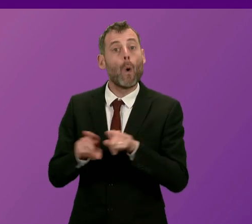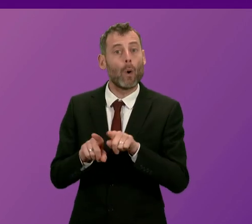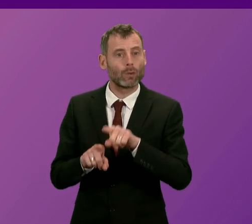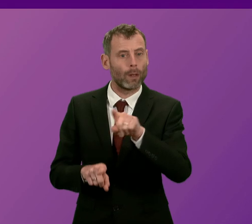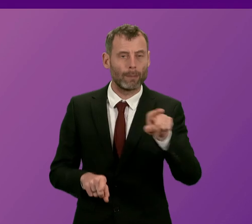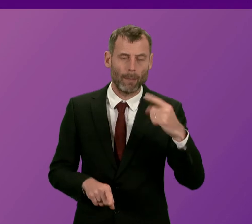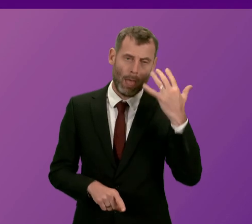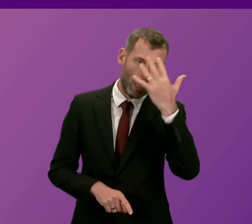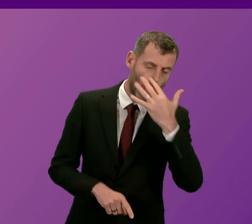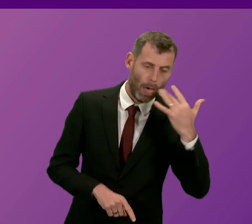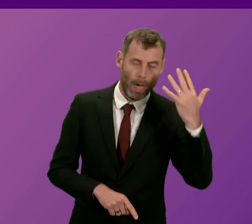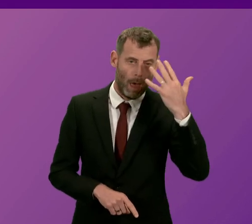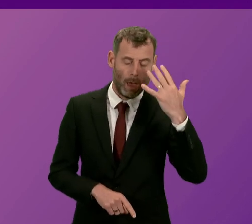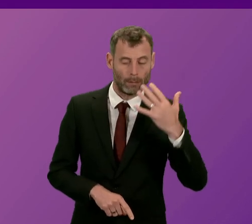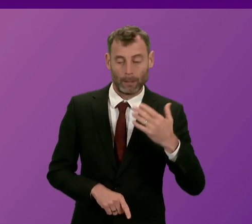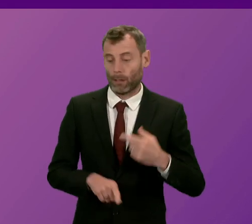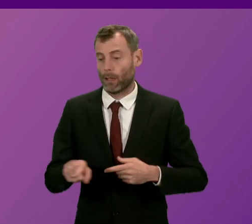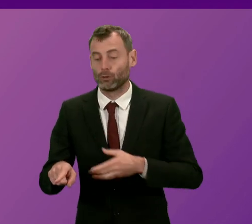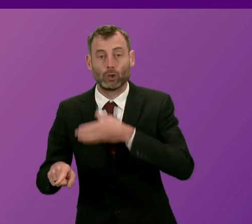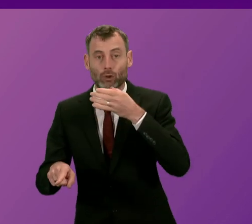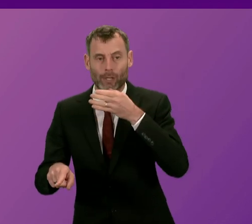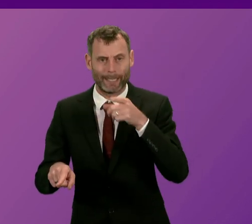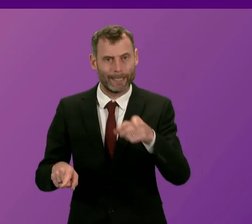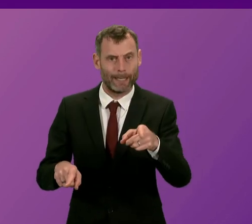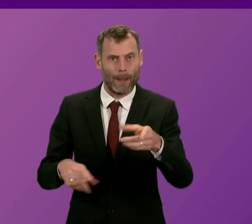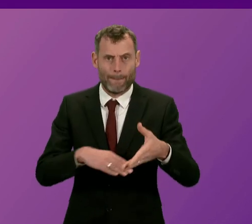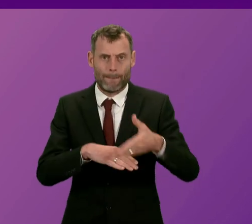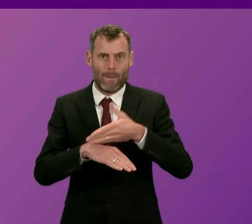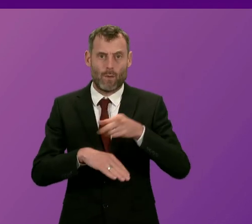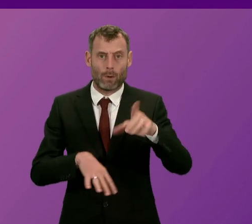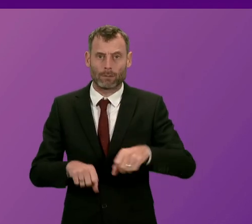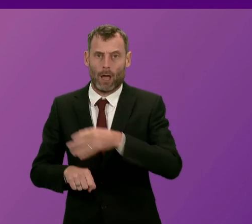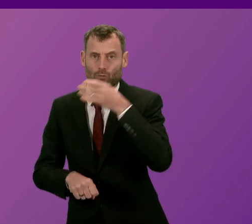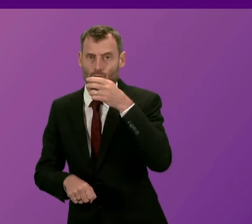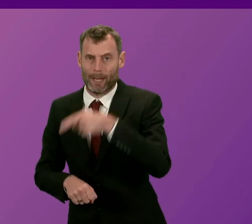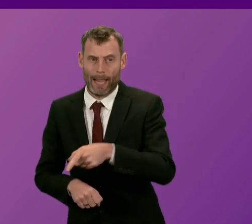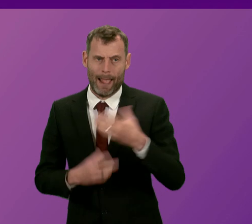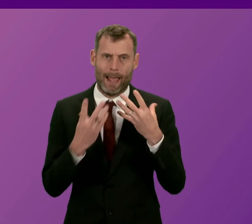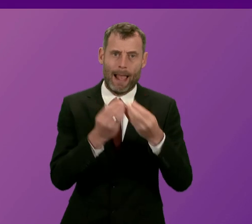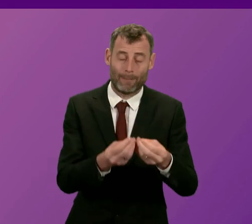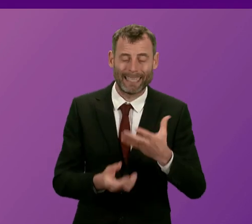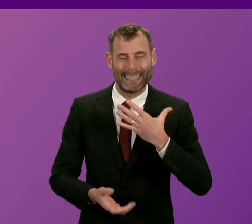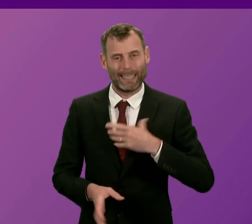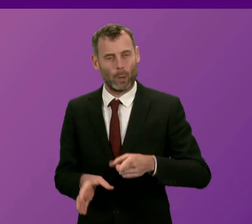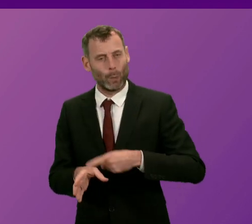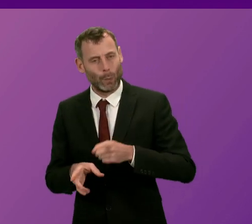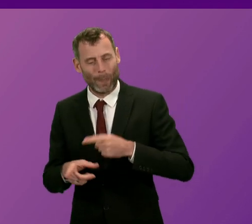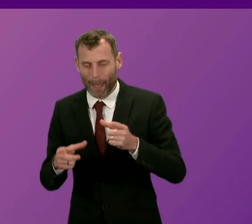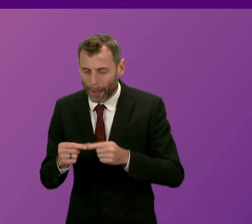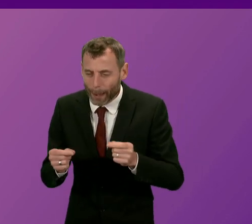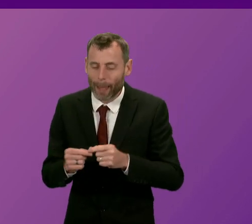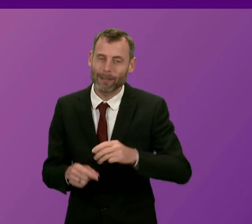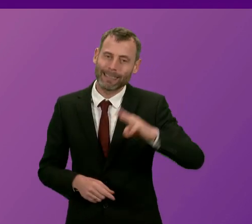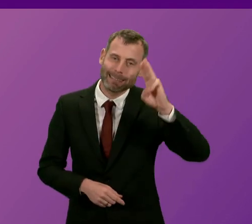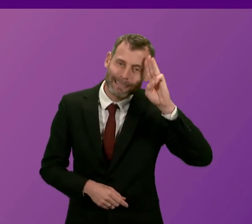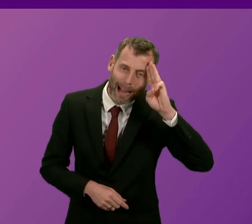community activities such as youth clubs and sports clubs and music and drama and the scouts and the guides and all those great organisations can